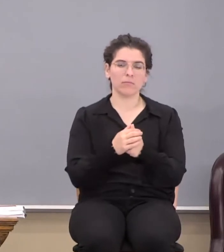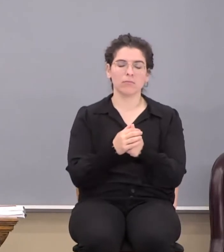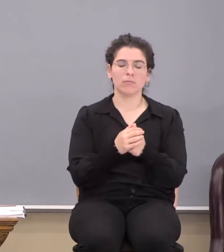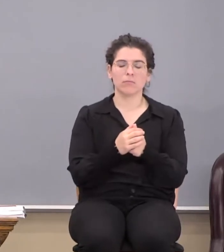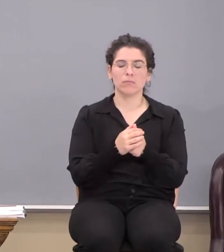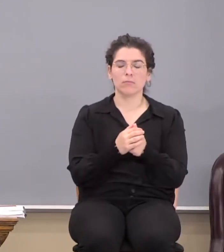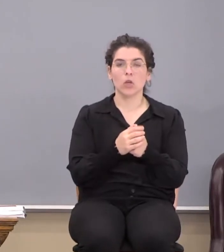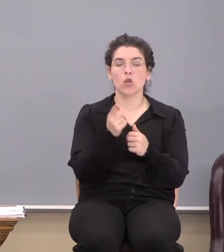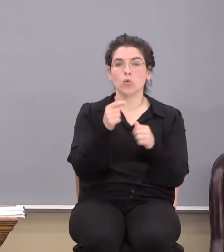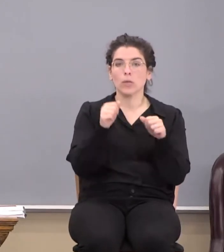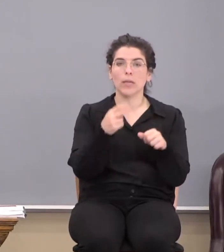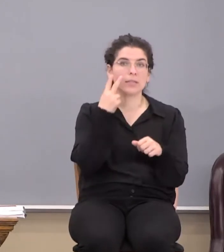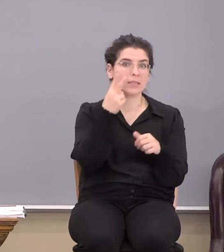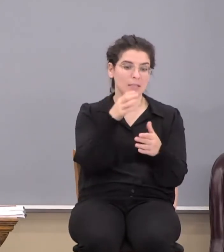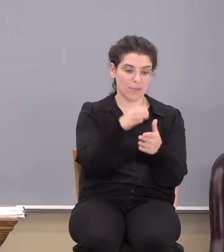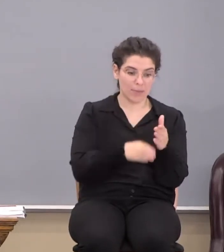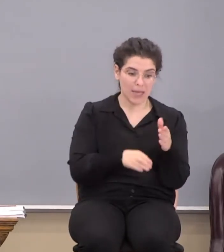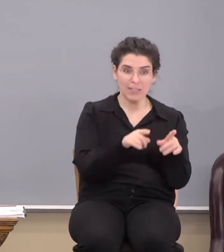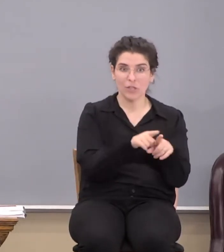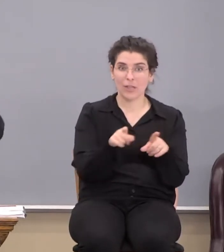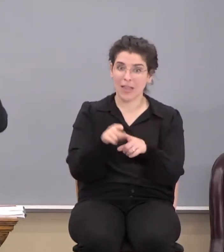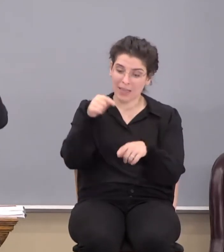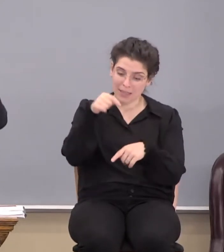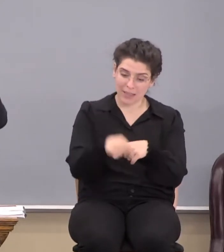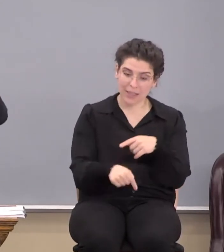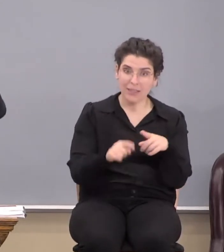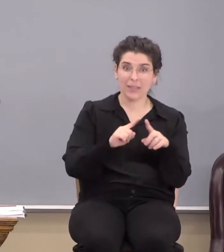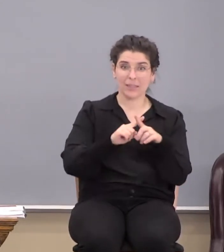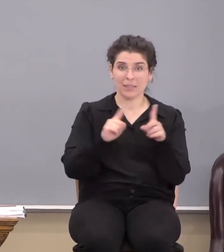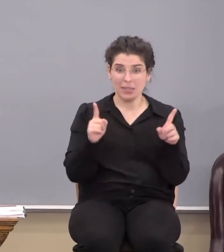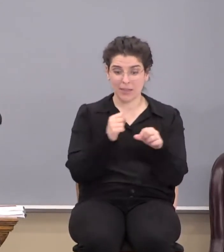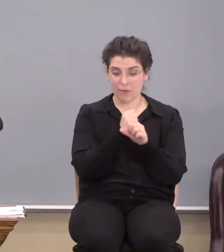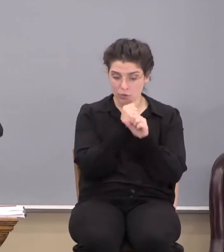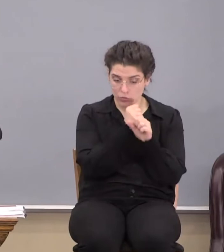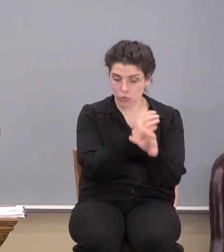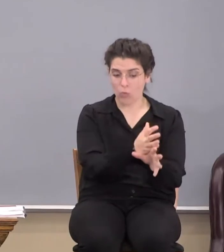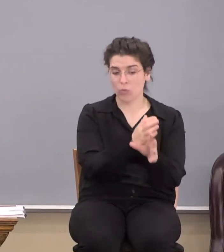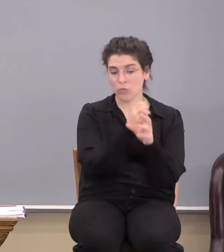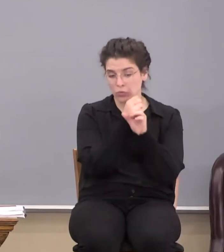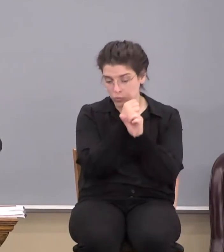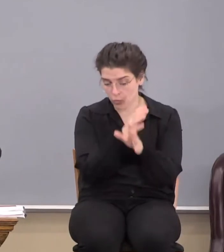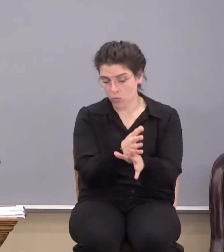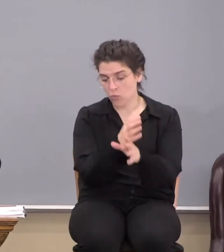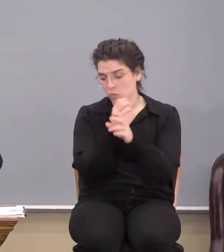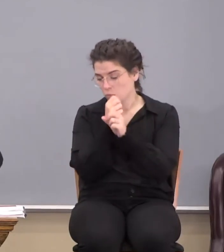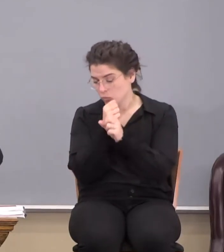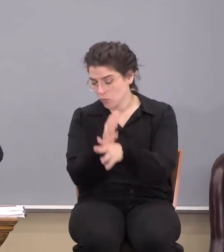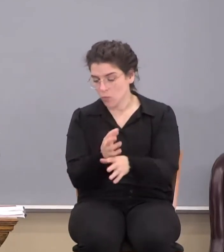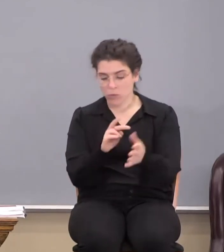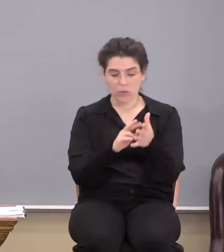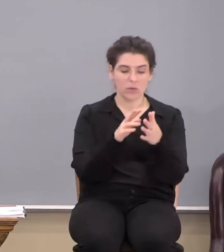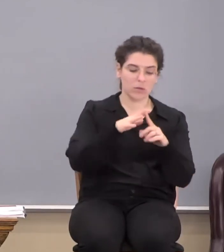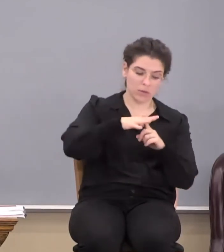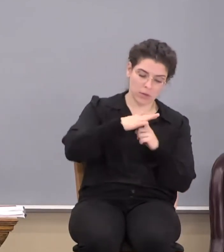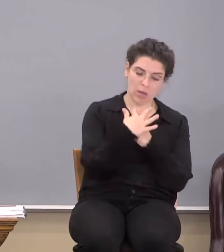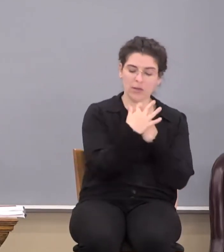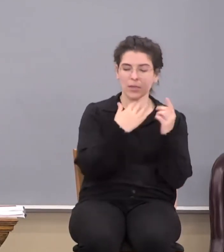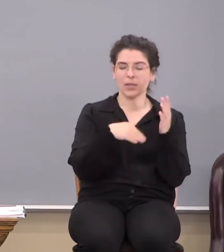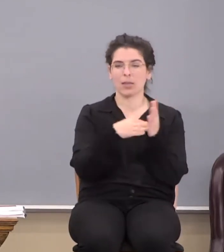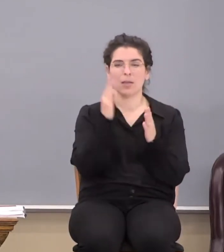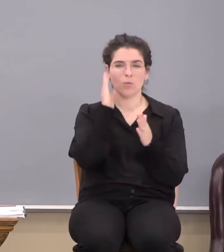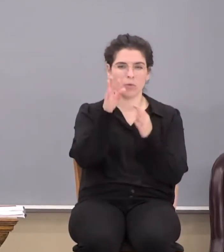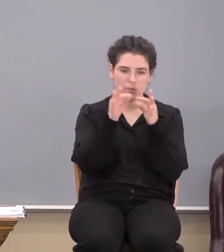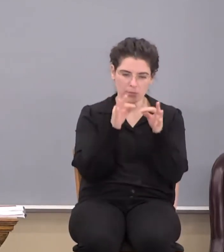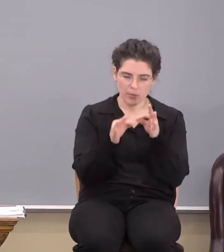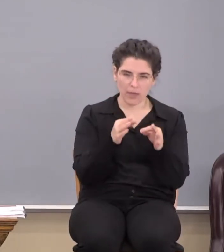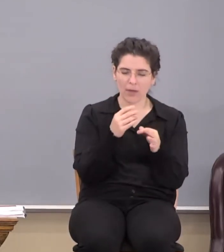So, you can see in a passage like this, the different sources, and in the context, again, he'll give you what it's going to,